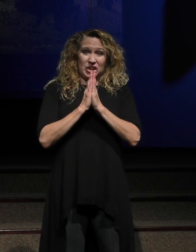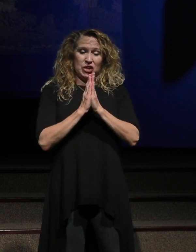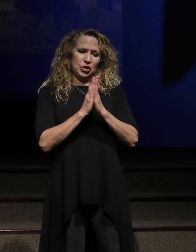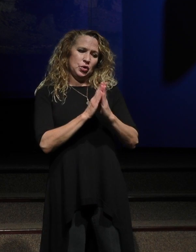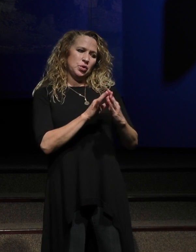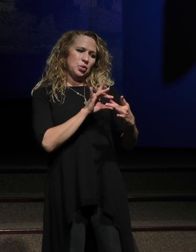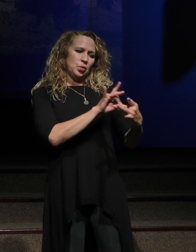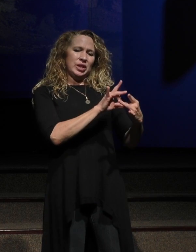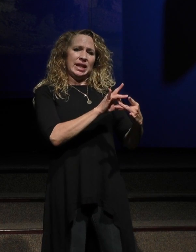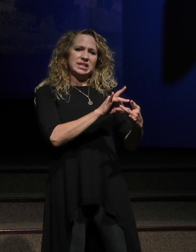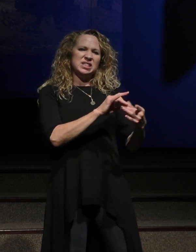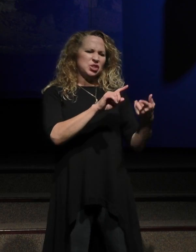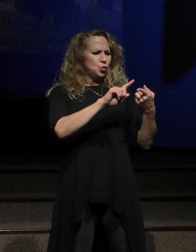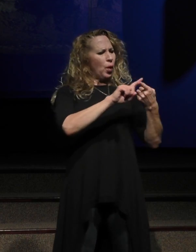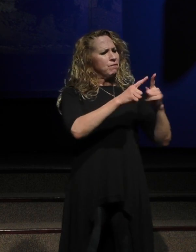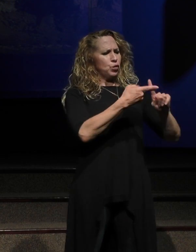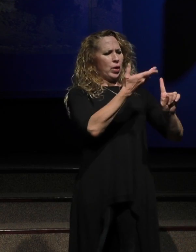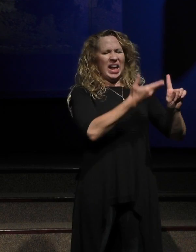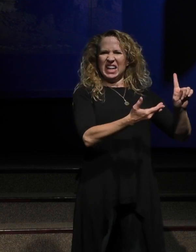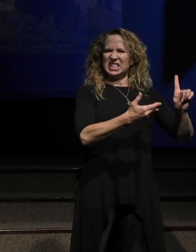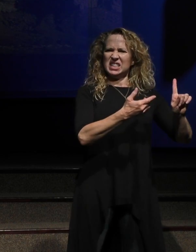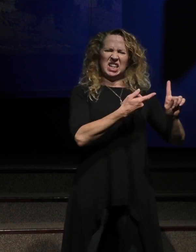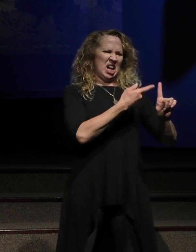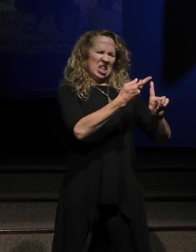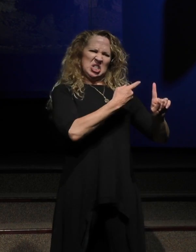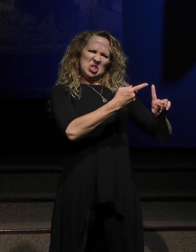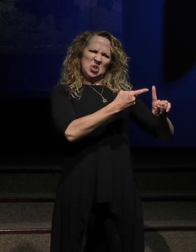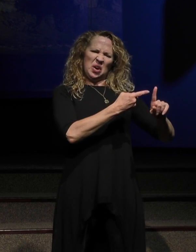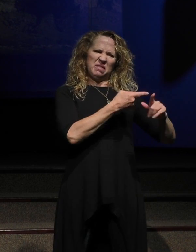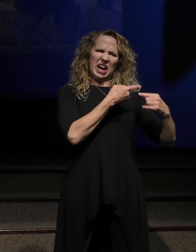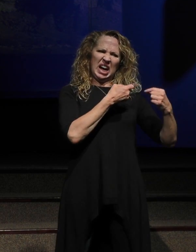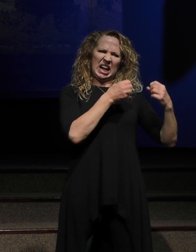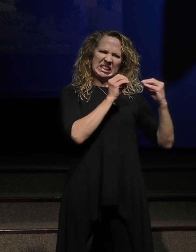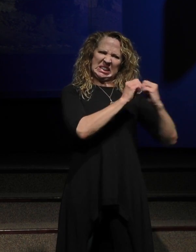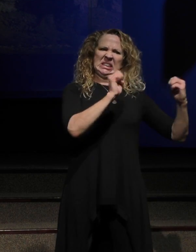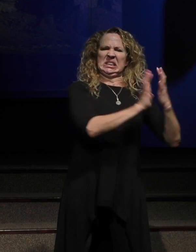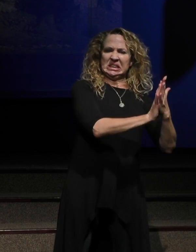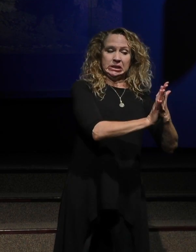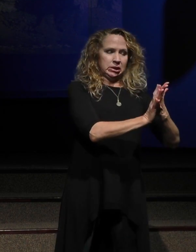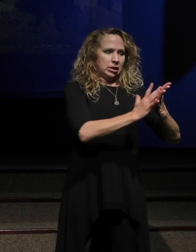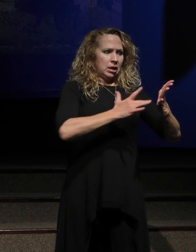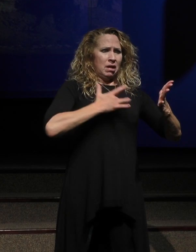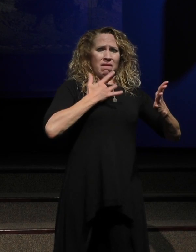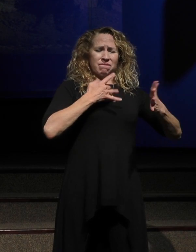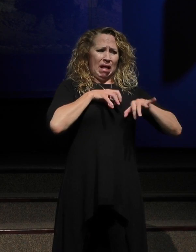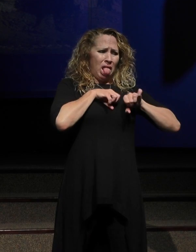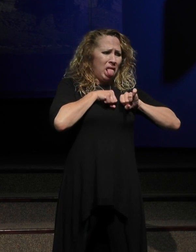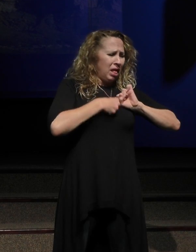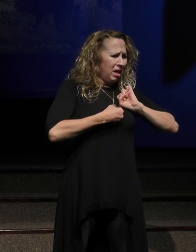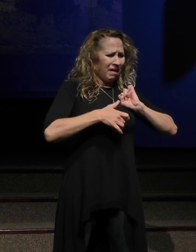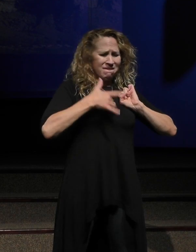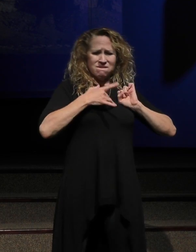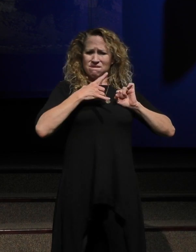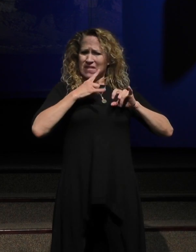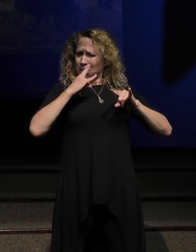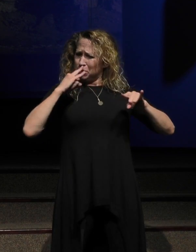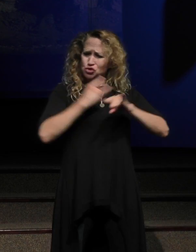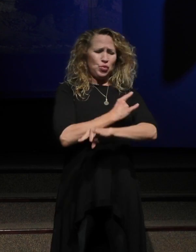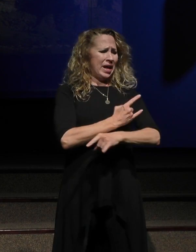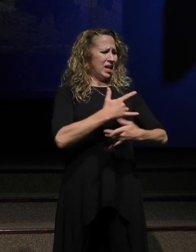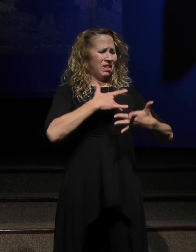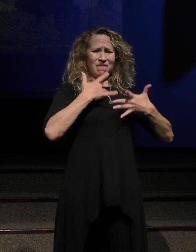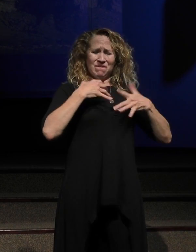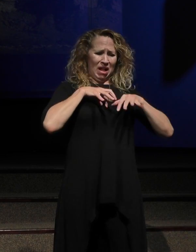exploded and feelings were hurt and it caused tremendous relational pain and, and feelings that, that I had of betrayal, feelings of brokenness.